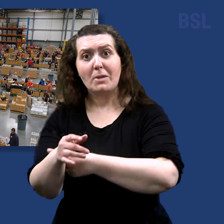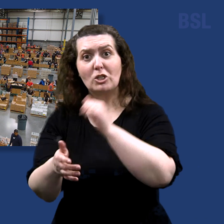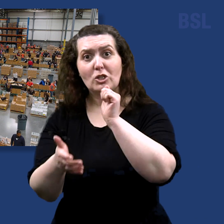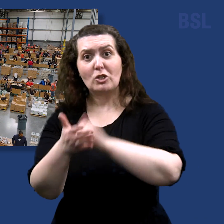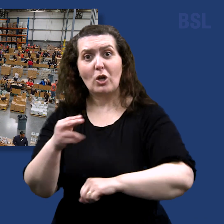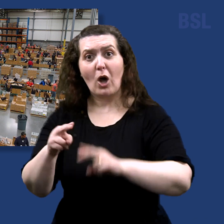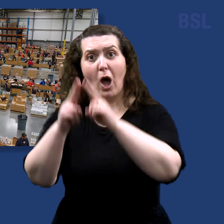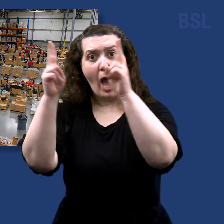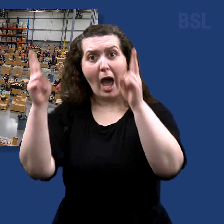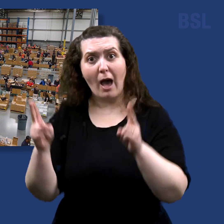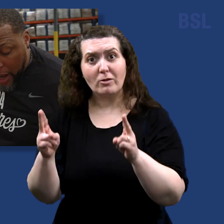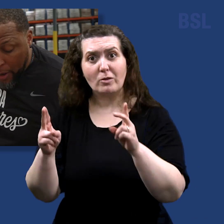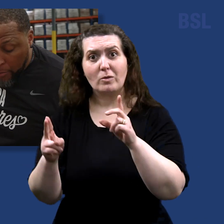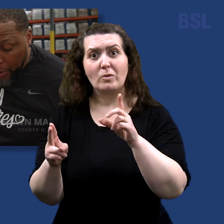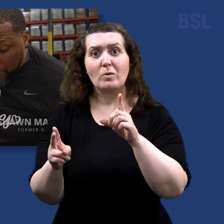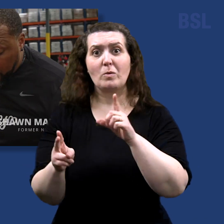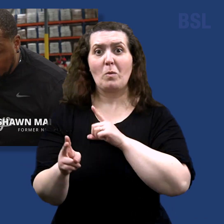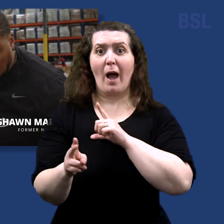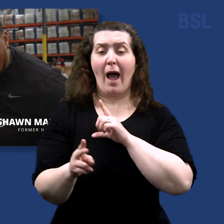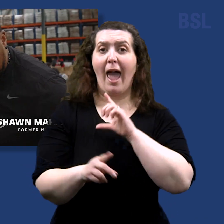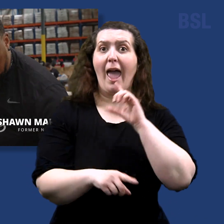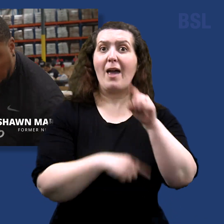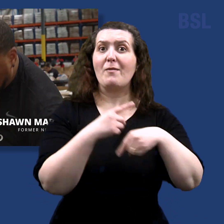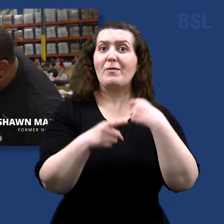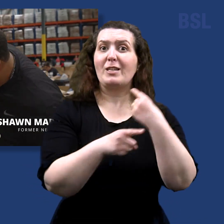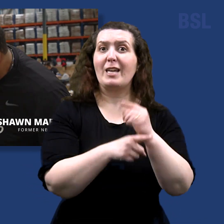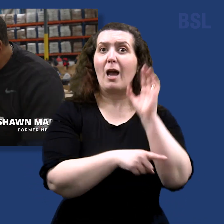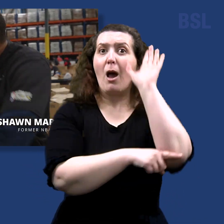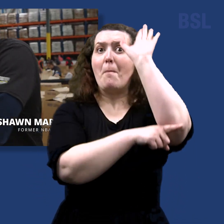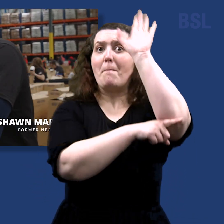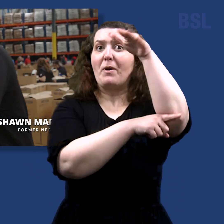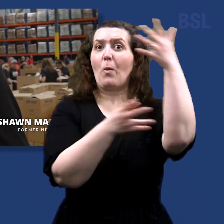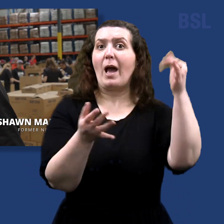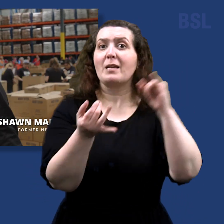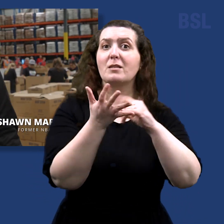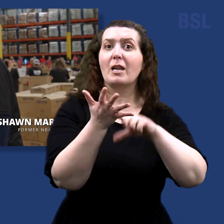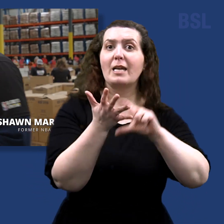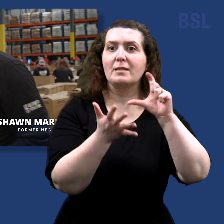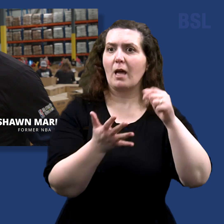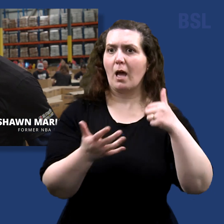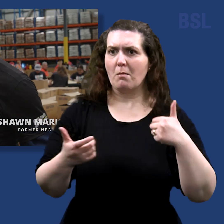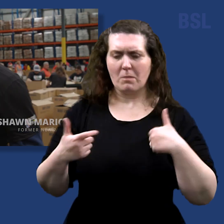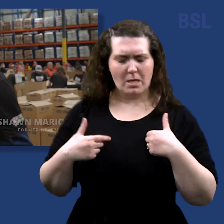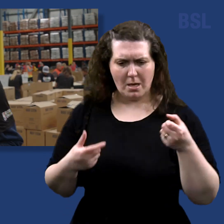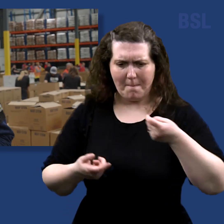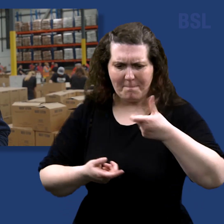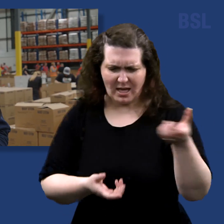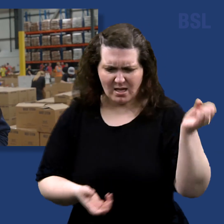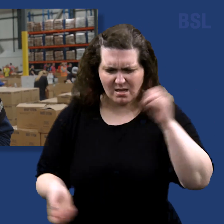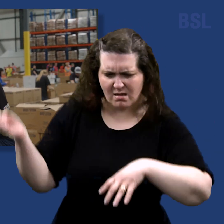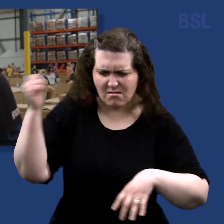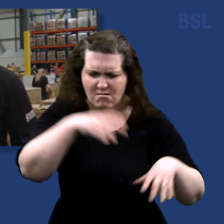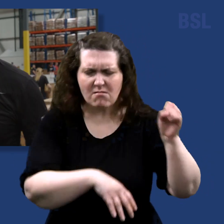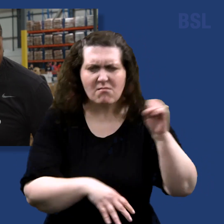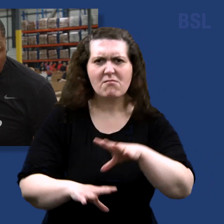We're on the line right now and I'm putting beef stew into these boxes right now. We're about to feed some families, man. This is pretty awesome.